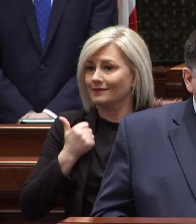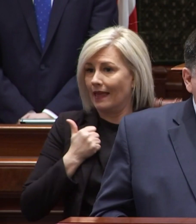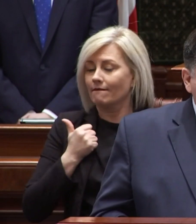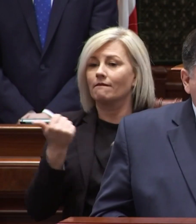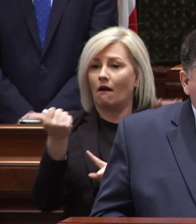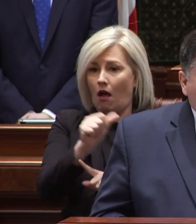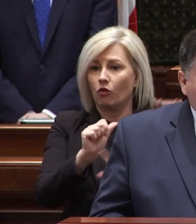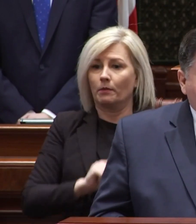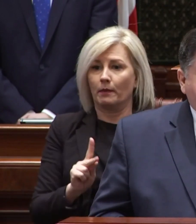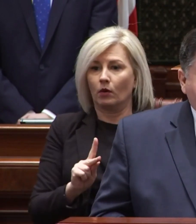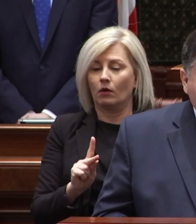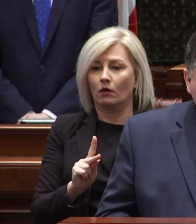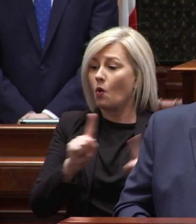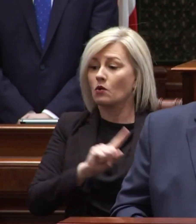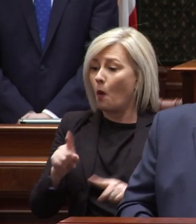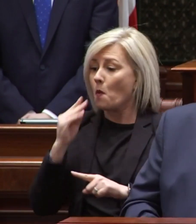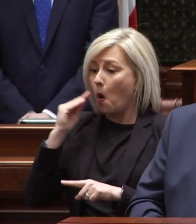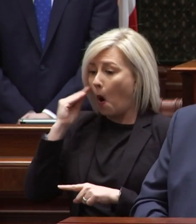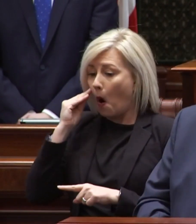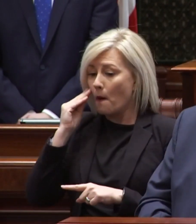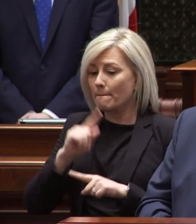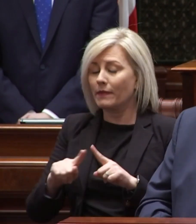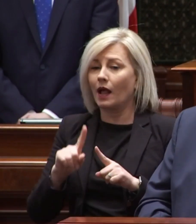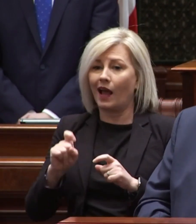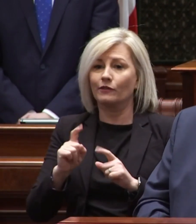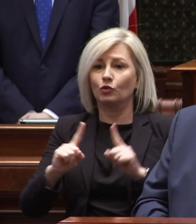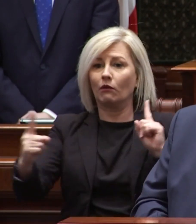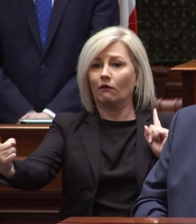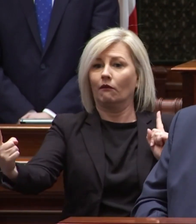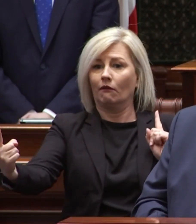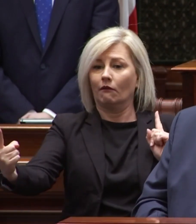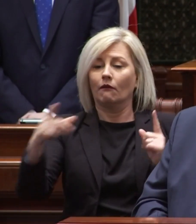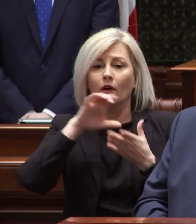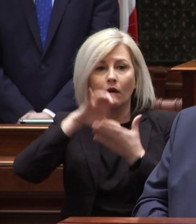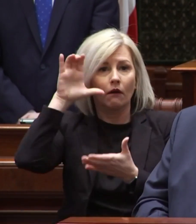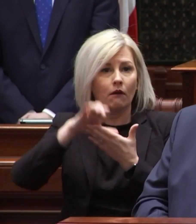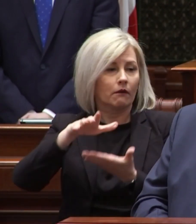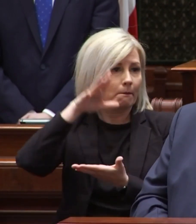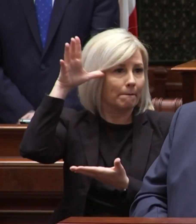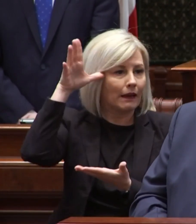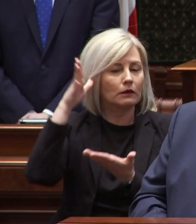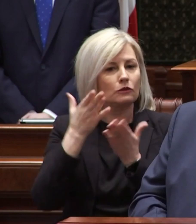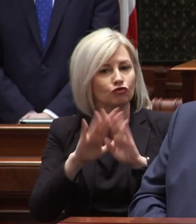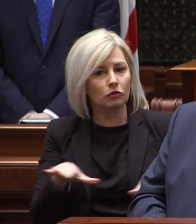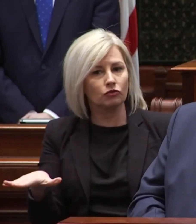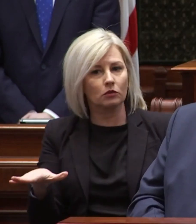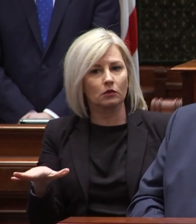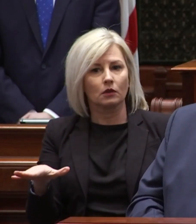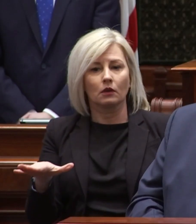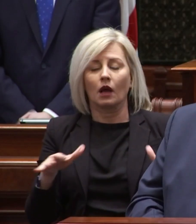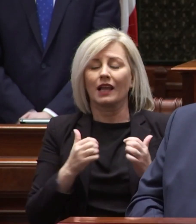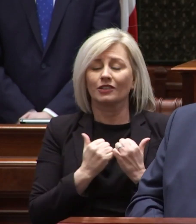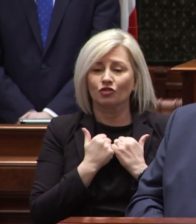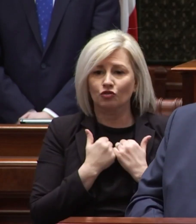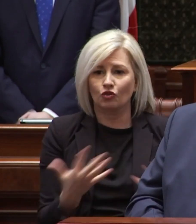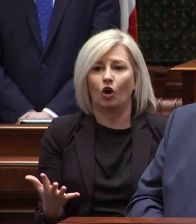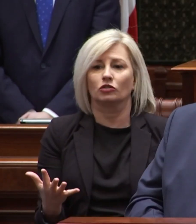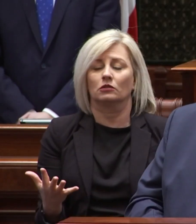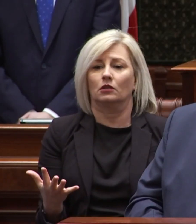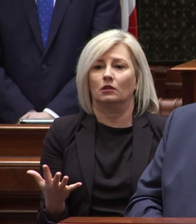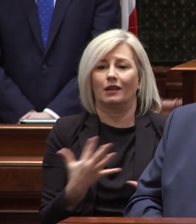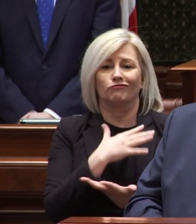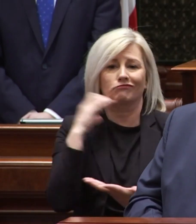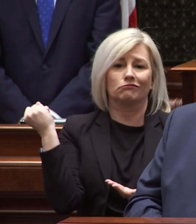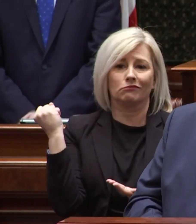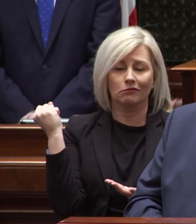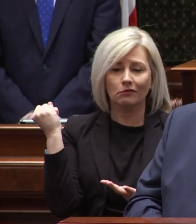going home but needing to keep their distance from their spouses parents or children battling exhaustion and burnout